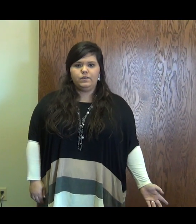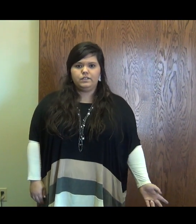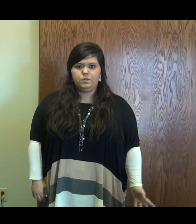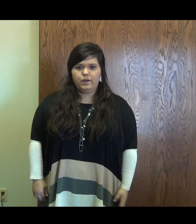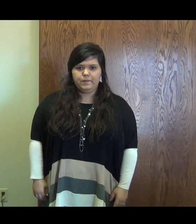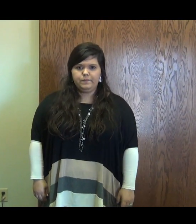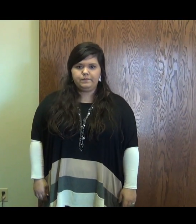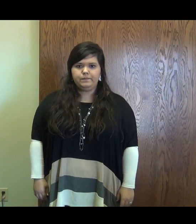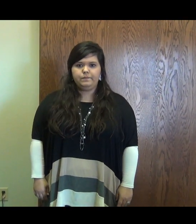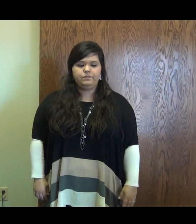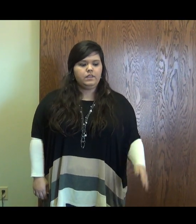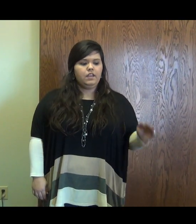Lord's Prayer.